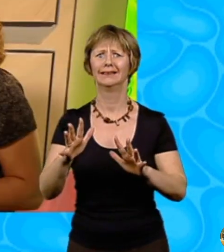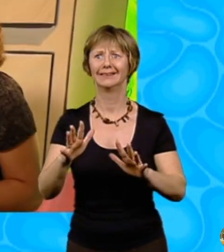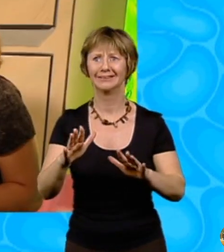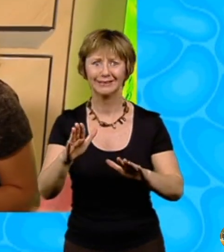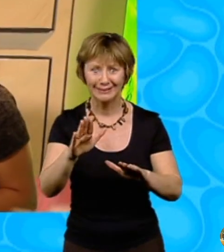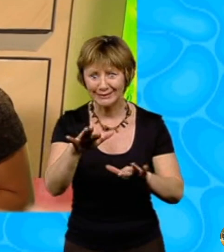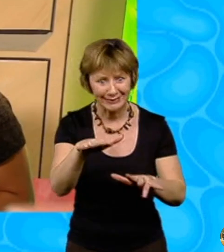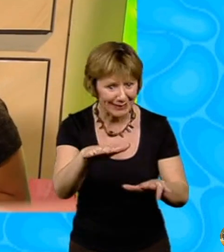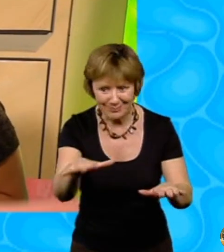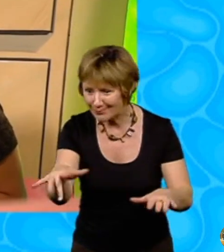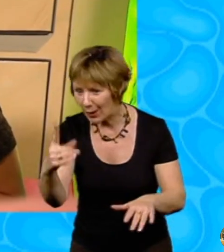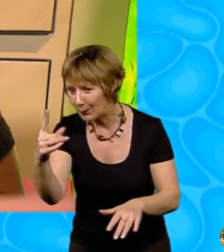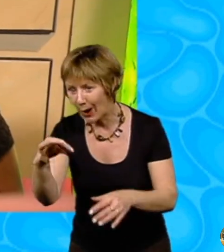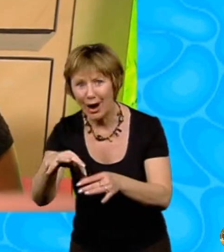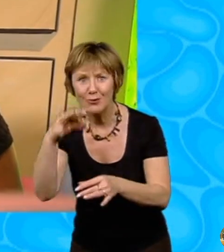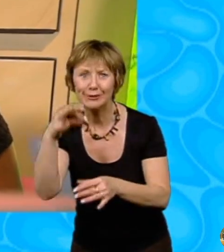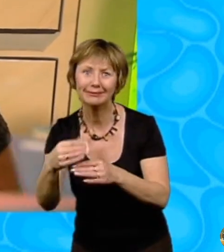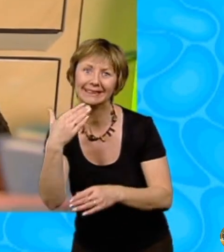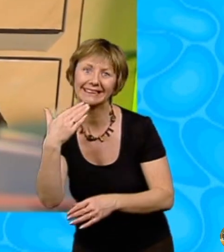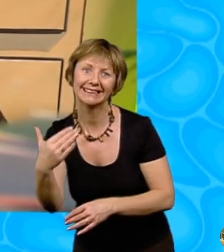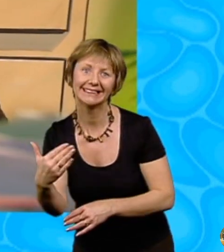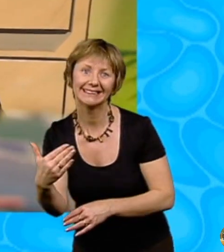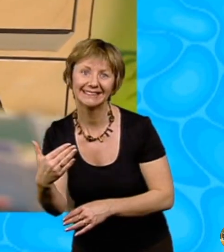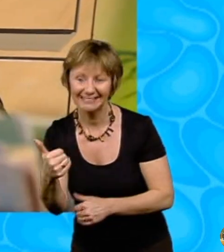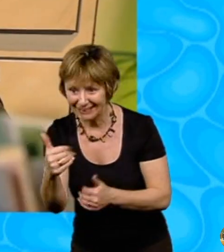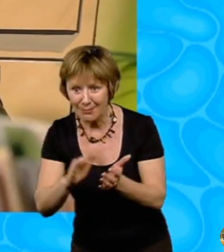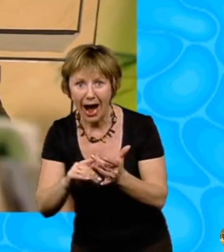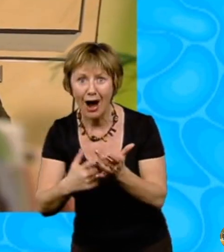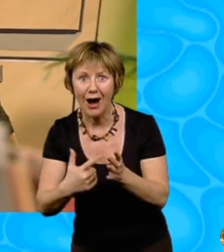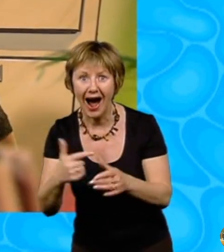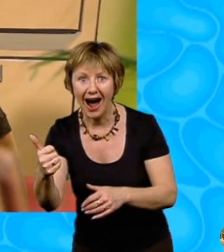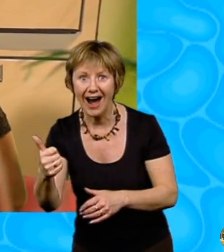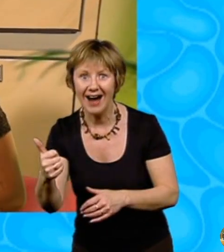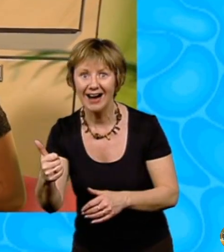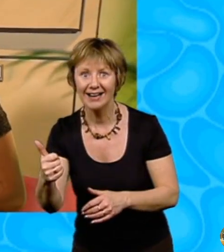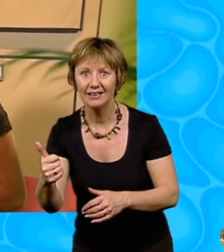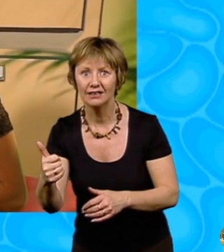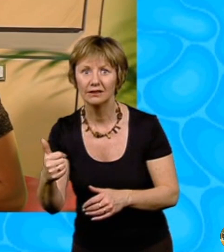one crisp, do you, Mira? Asked Miss Porter. I shook my head slowly.